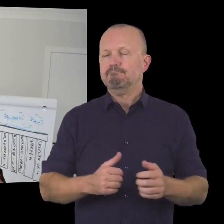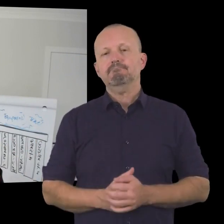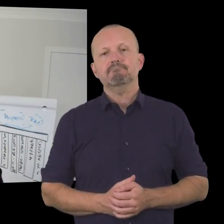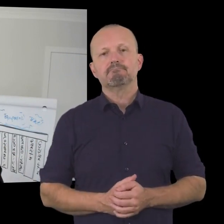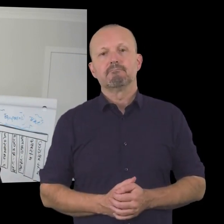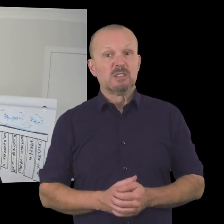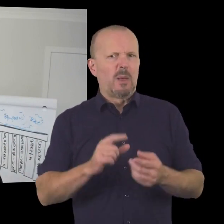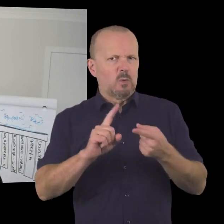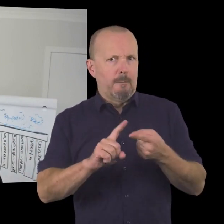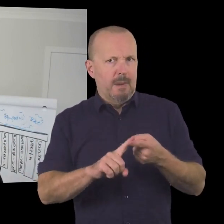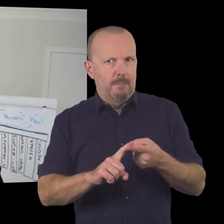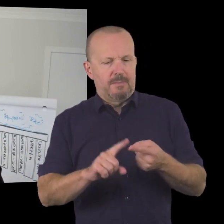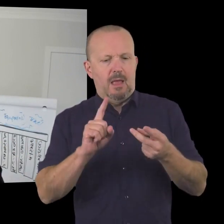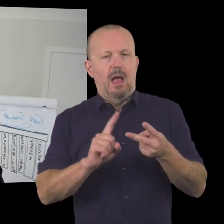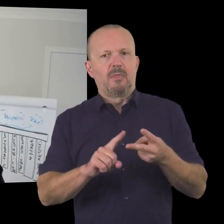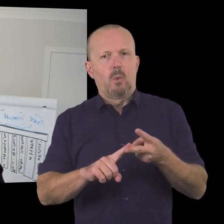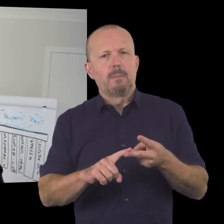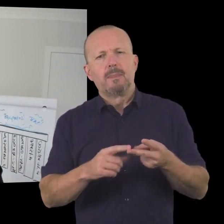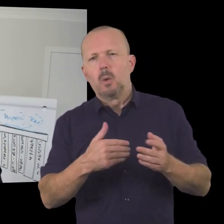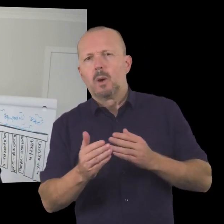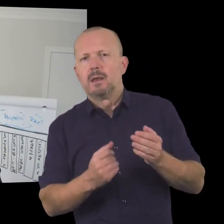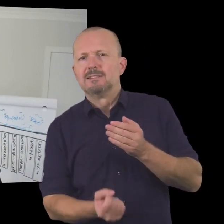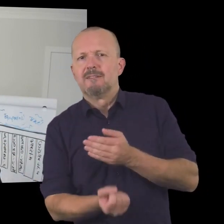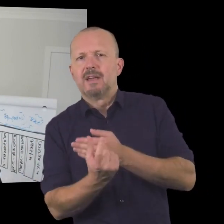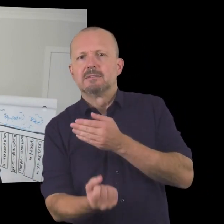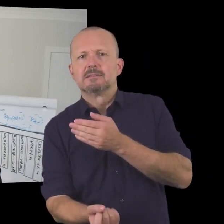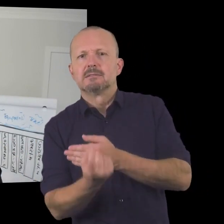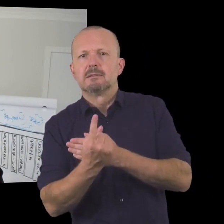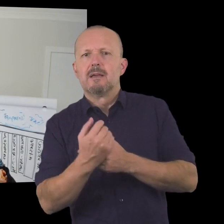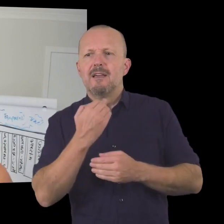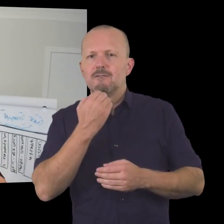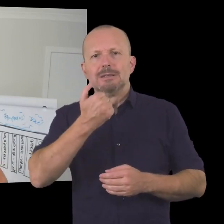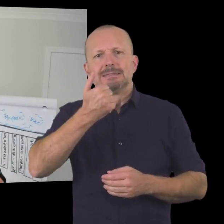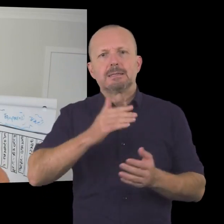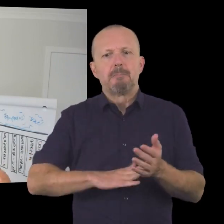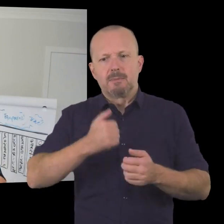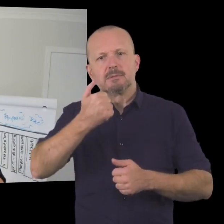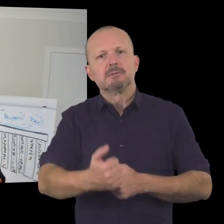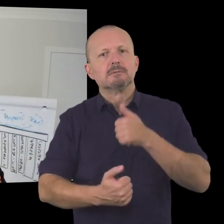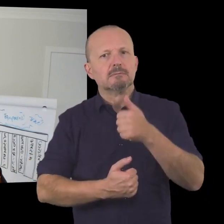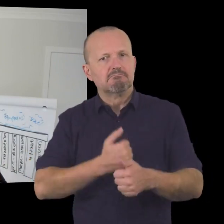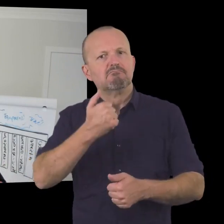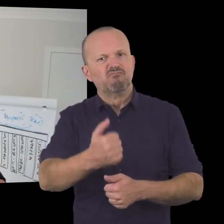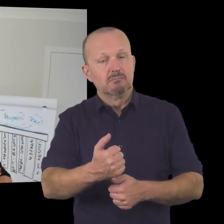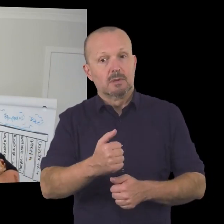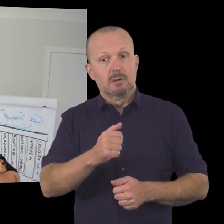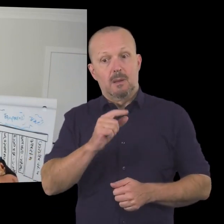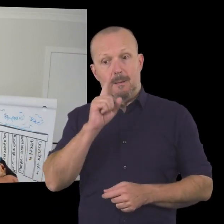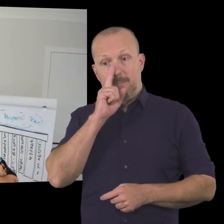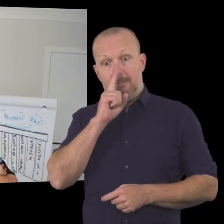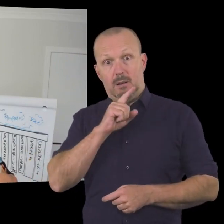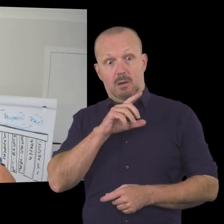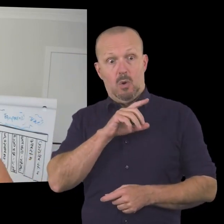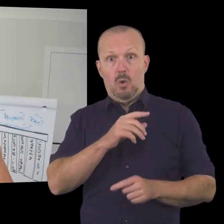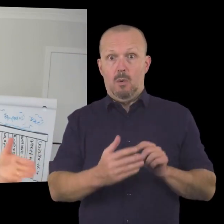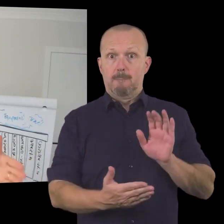the other things that they did they included uh they had uh events so they had six monthly events where